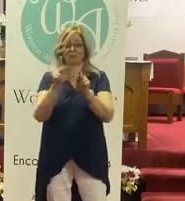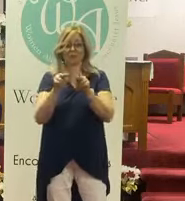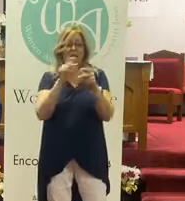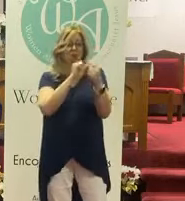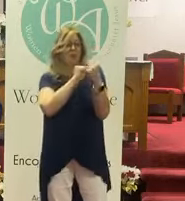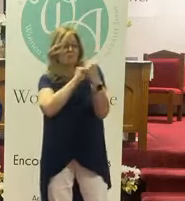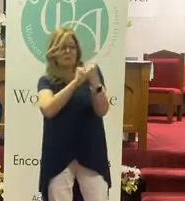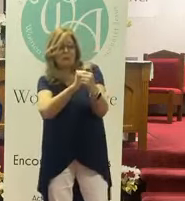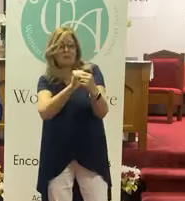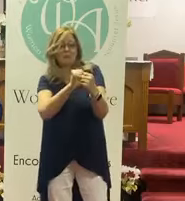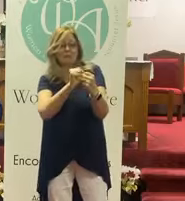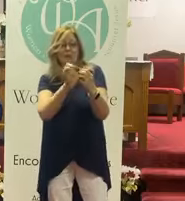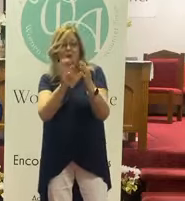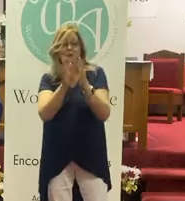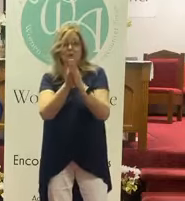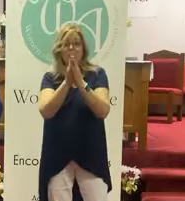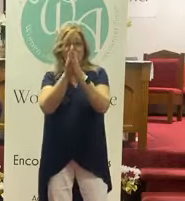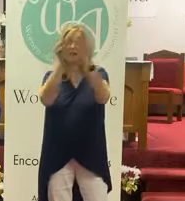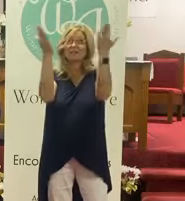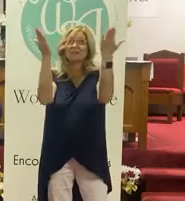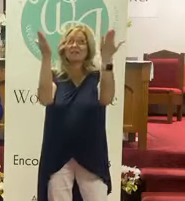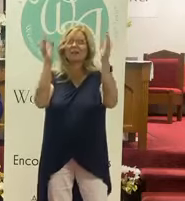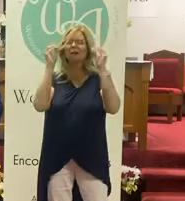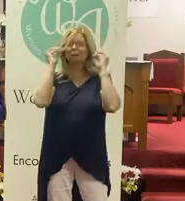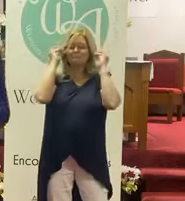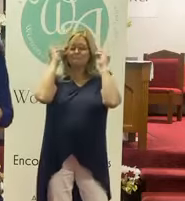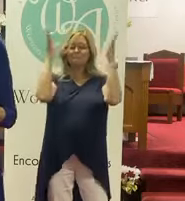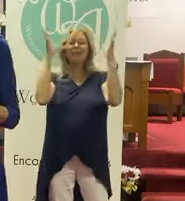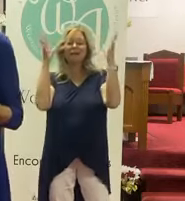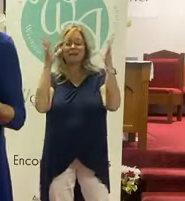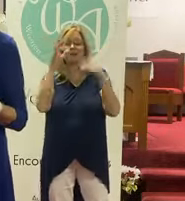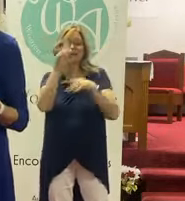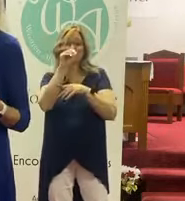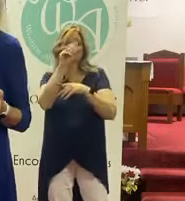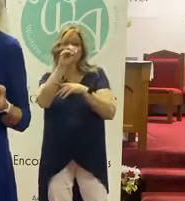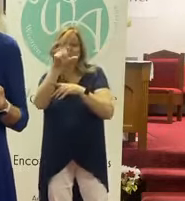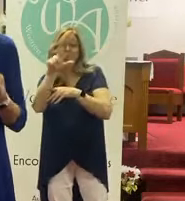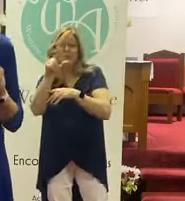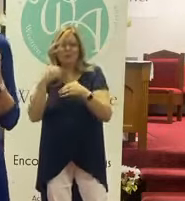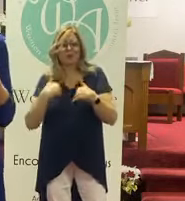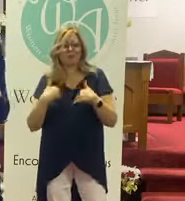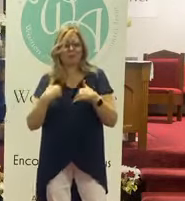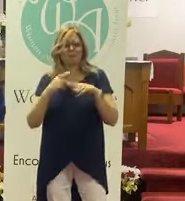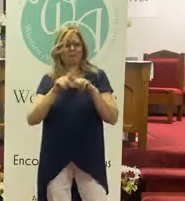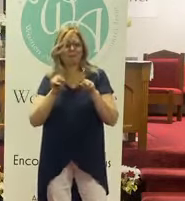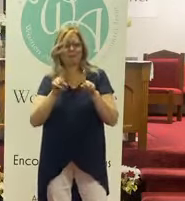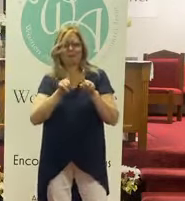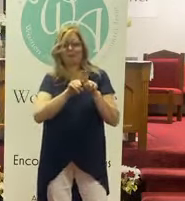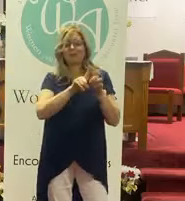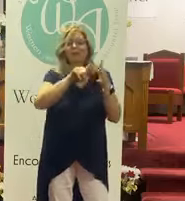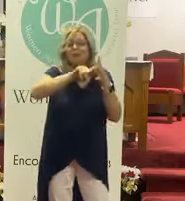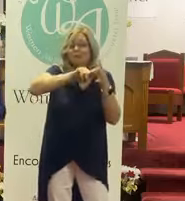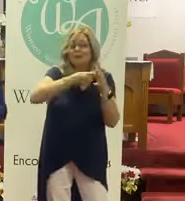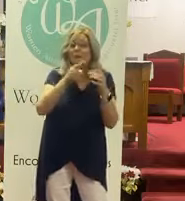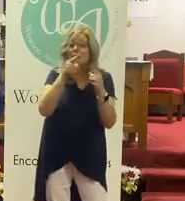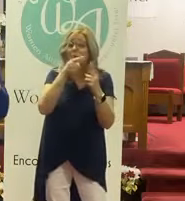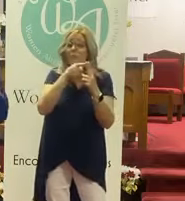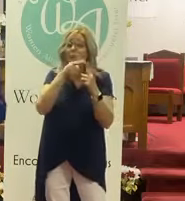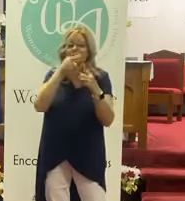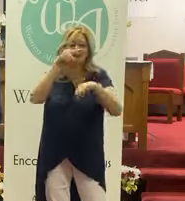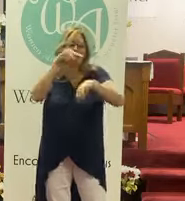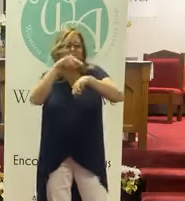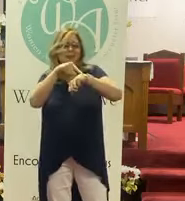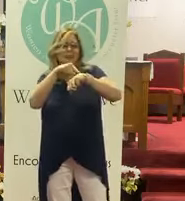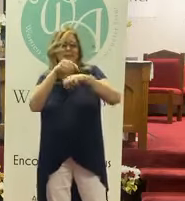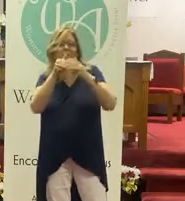The power of praise. It's an incredible tool that we have. But it's also the starting point. That